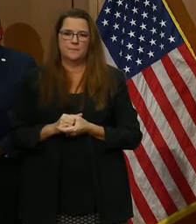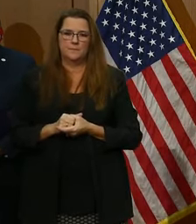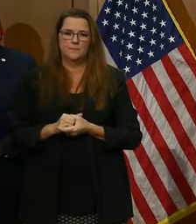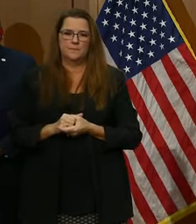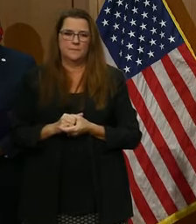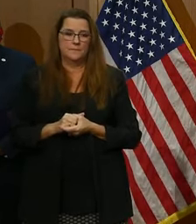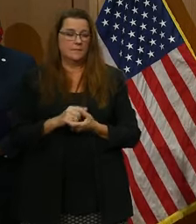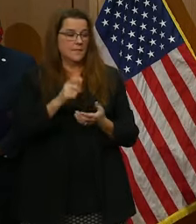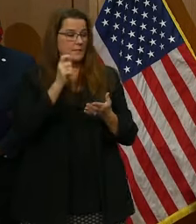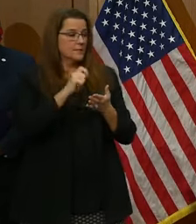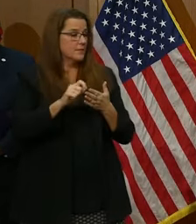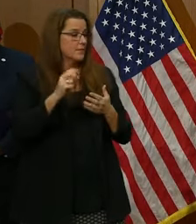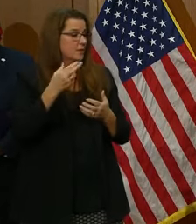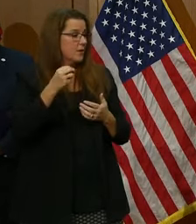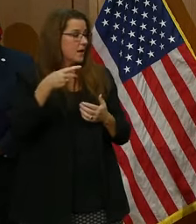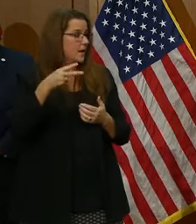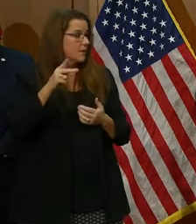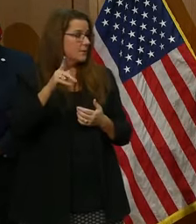Secretary Hopkins.